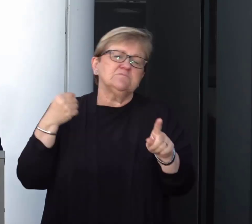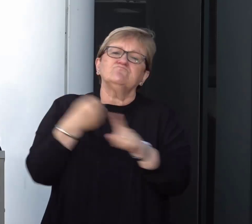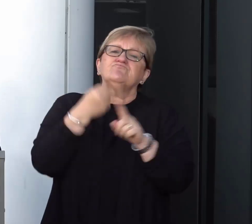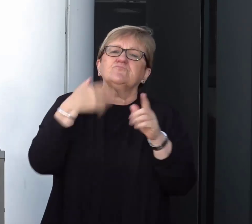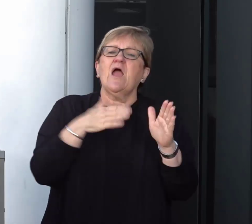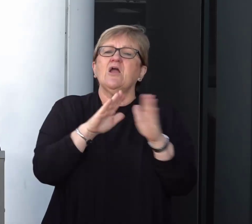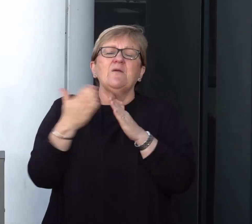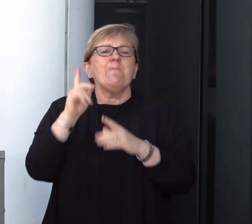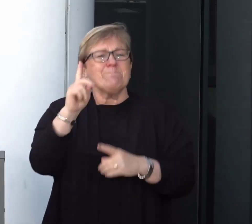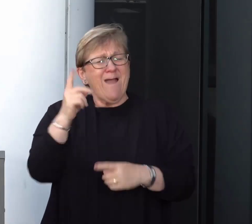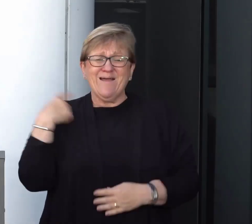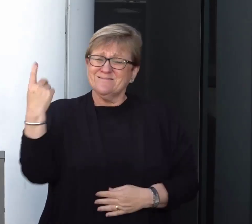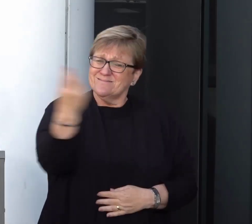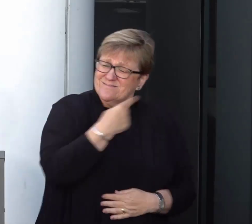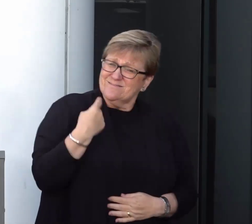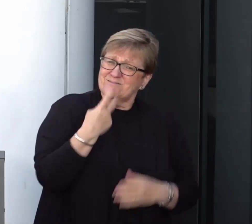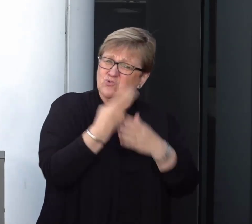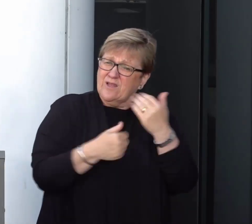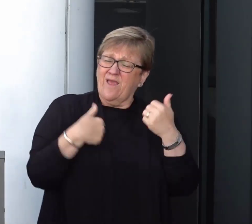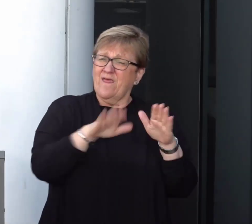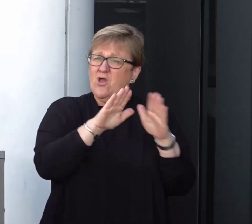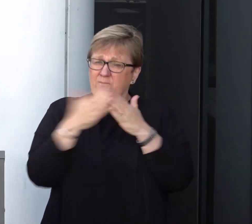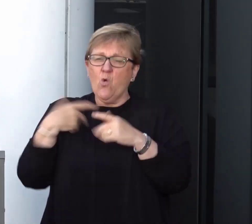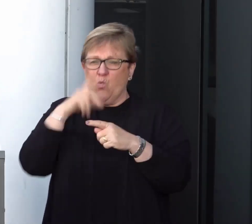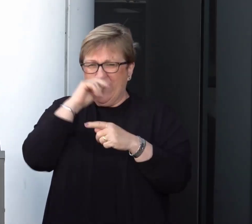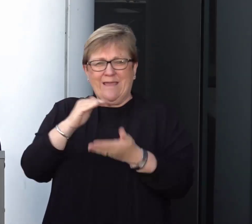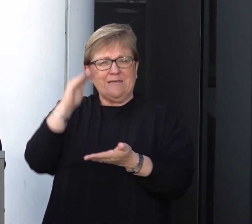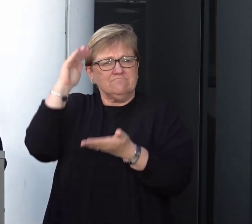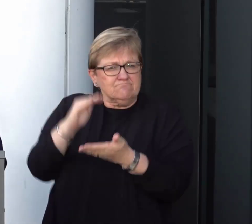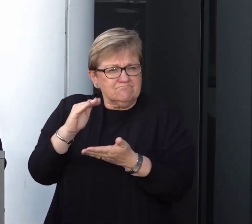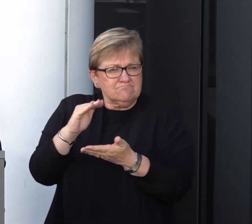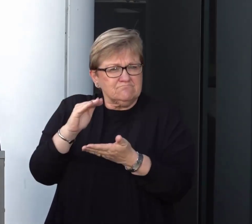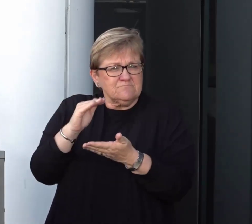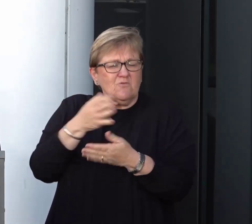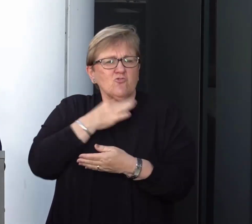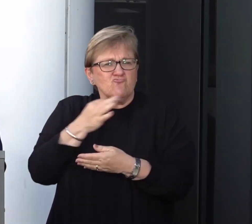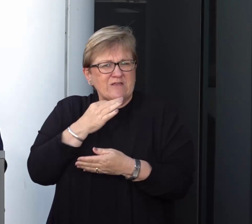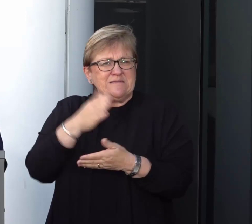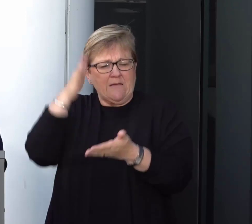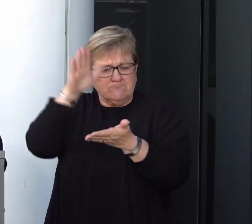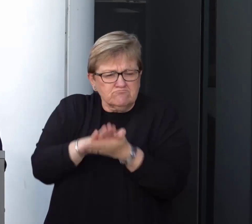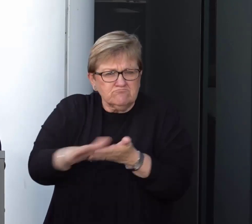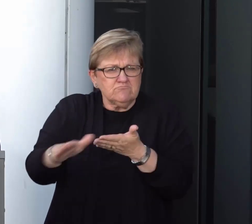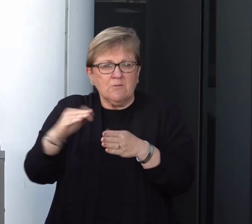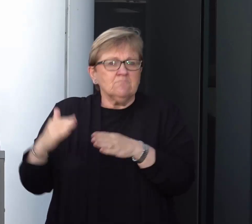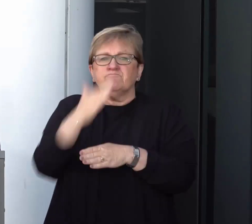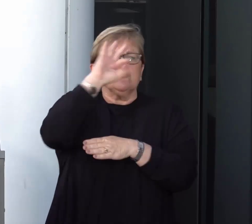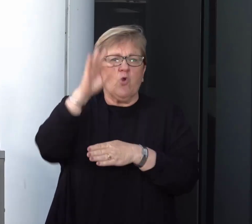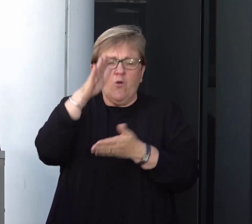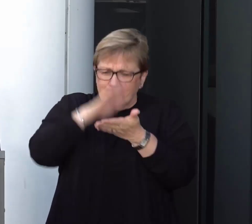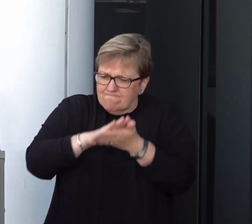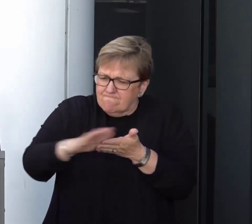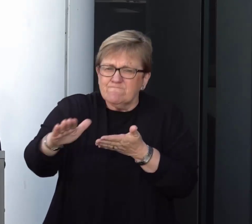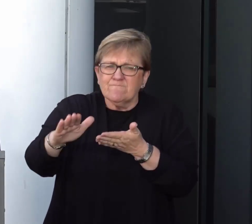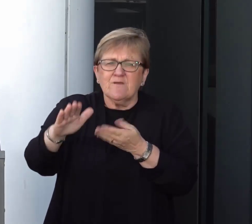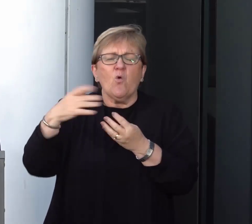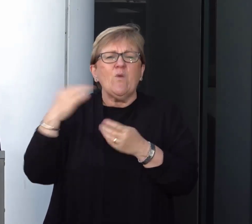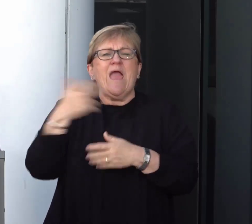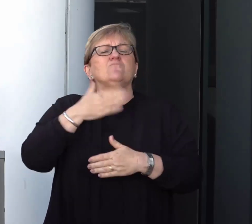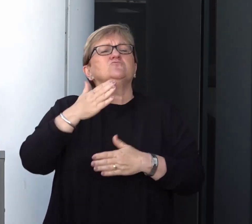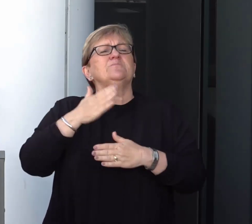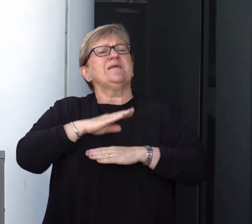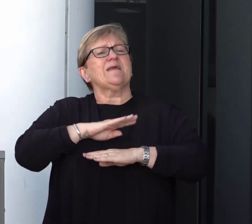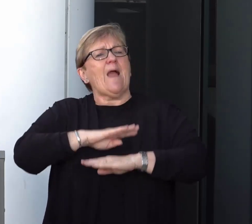but together as a community we can minimise the impact and flatten the curve and that comes down to being